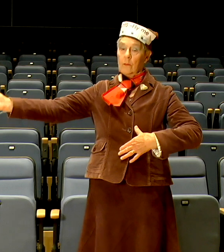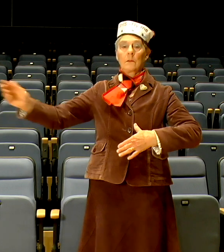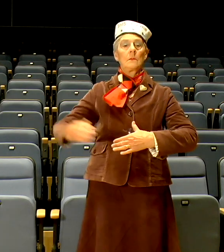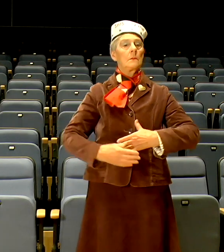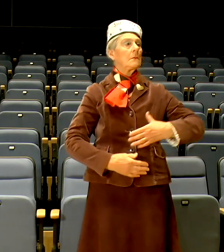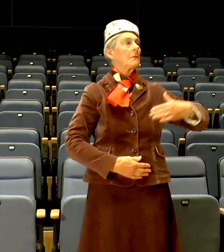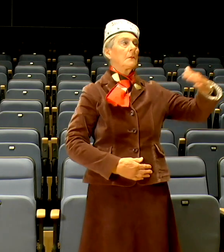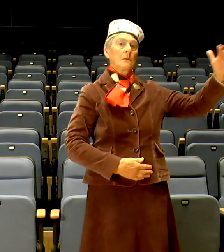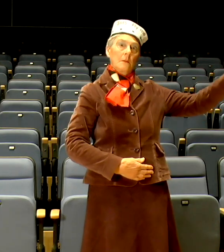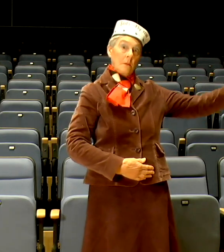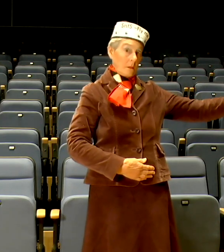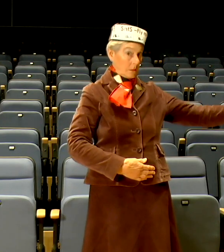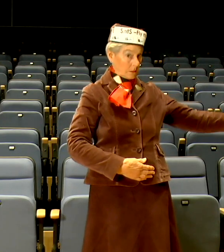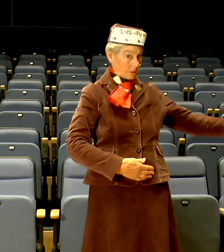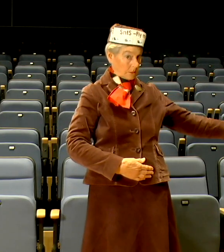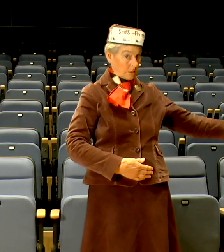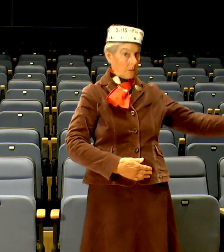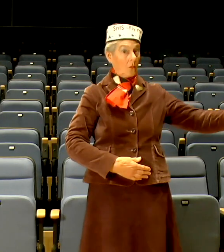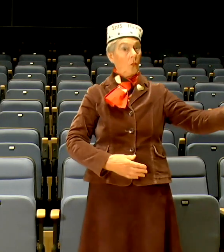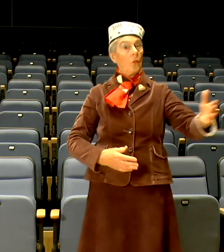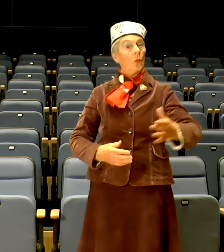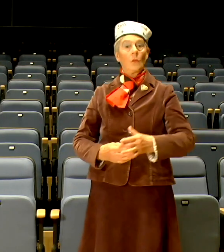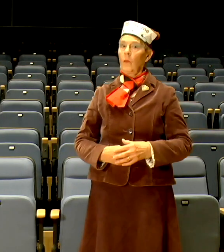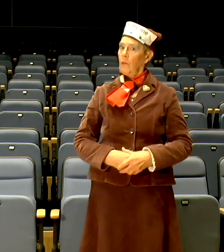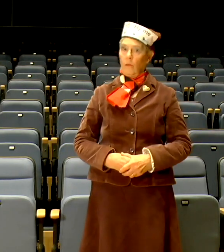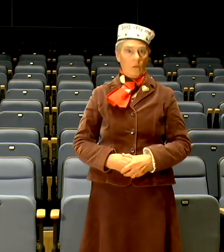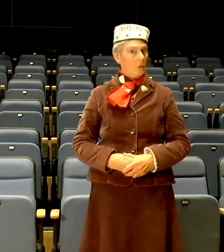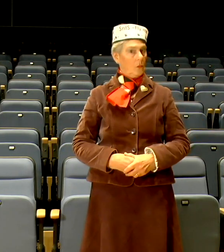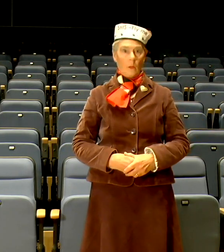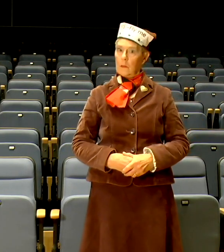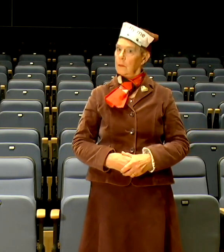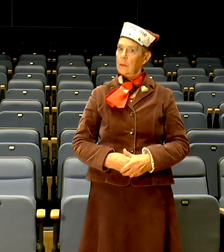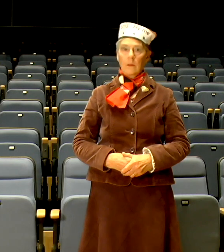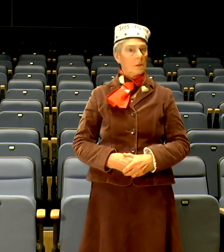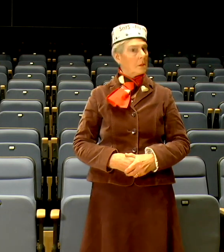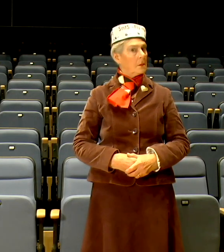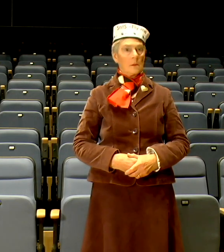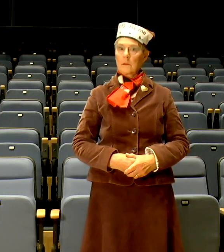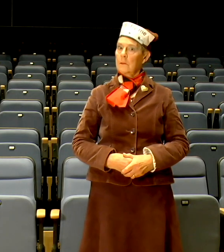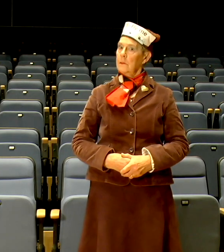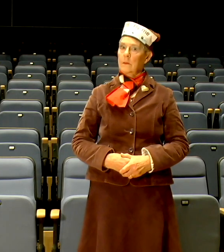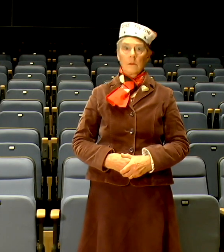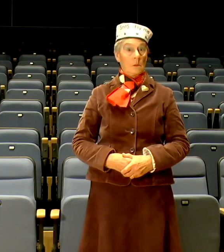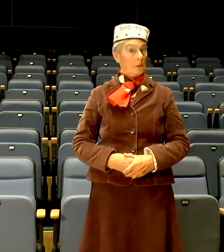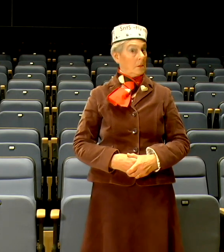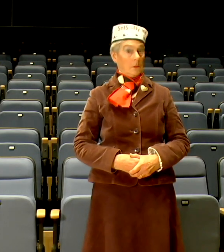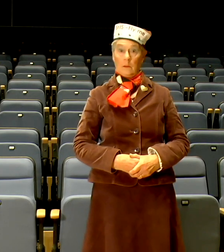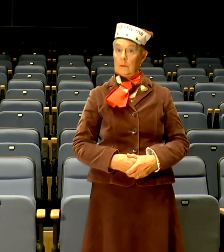clearly signed. Our stewards unfortunately will not be able to assist you. They